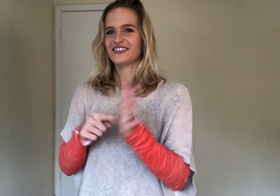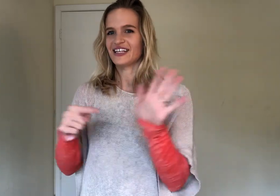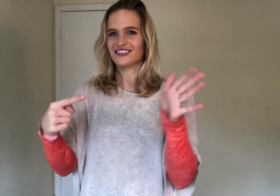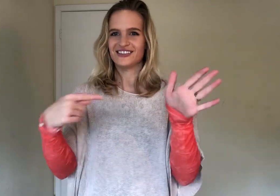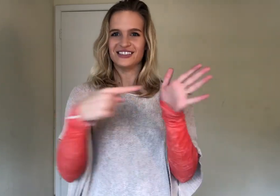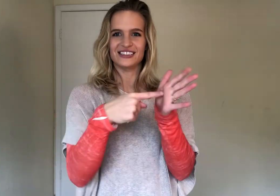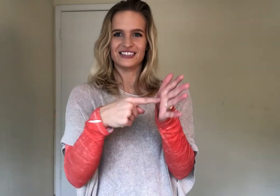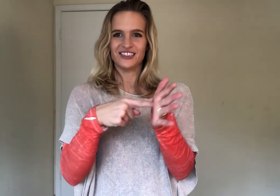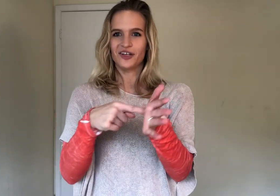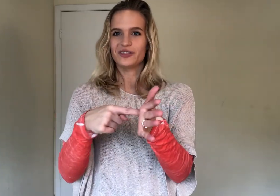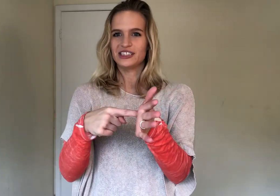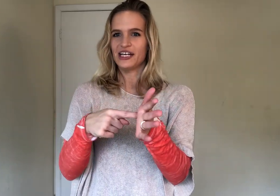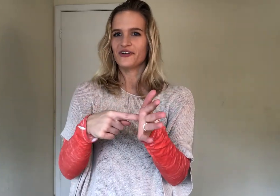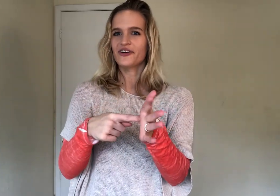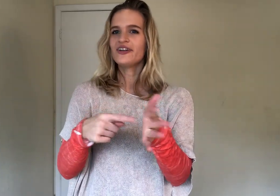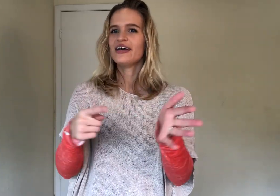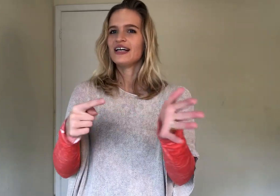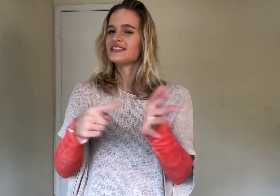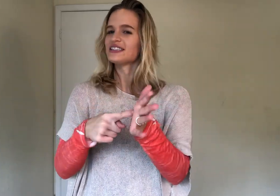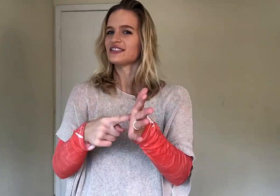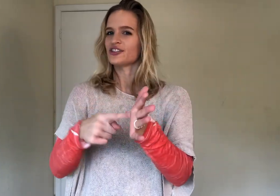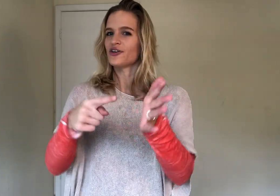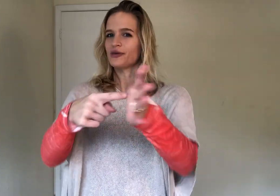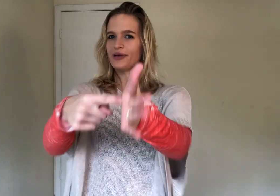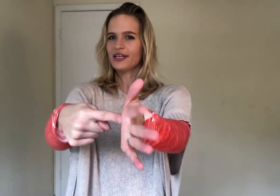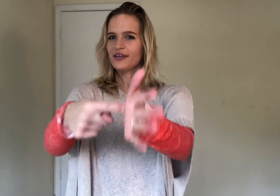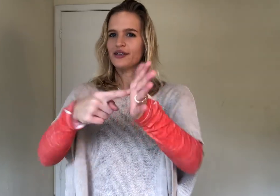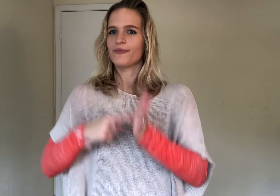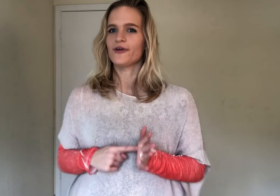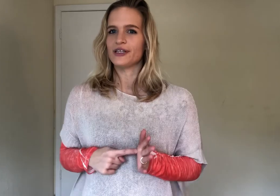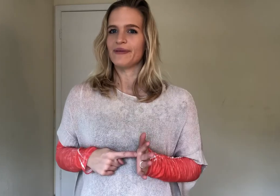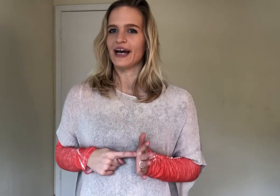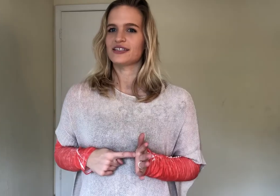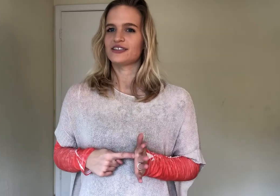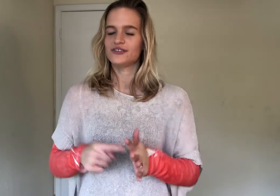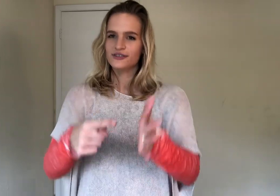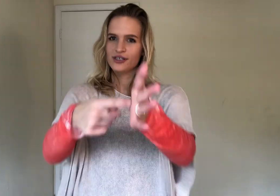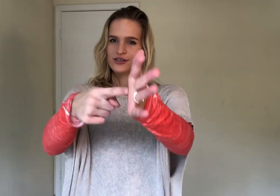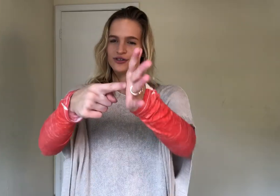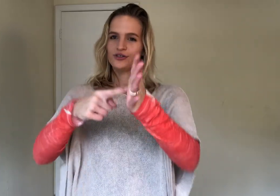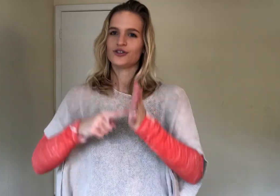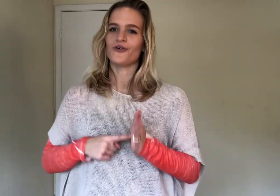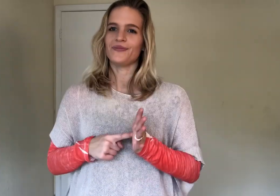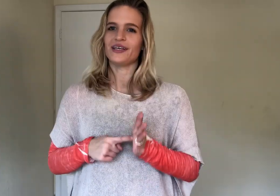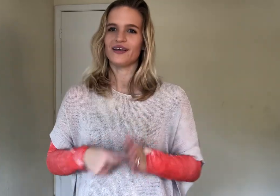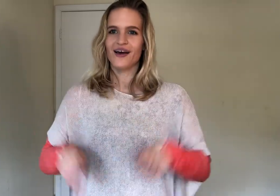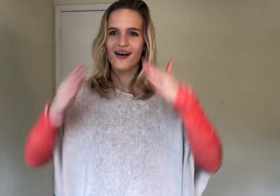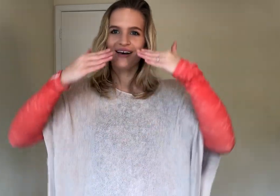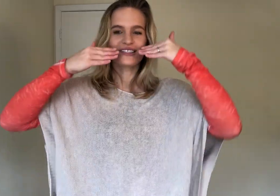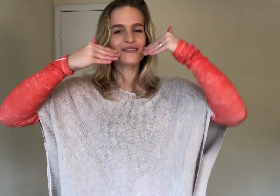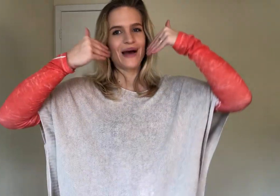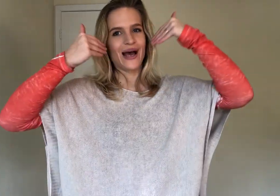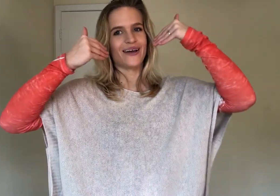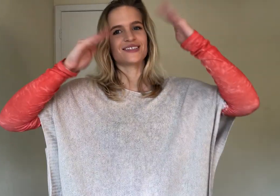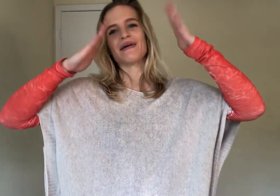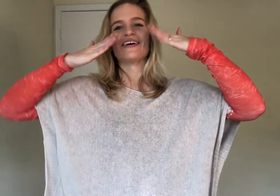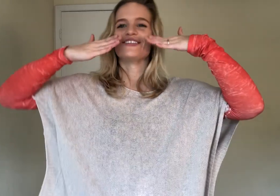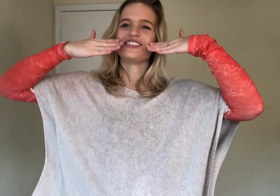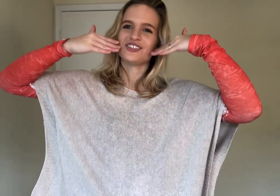directional. is show in general. And since you're showing me you pull it back to you. Show me a smile. Smile. You just